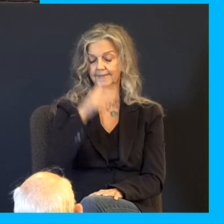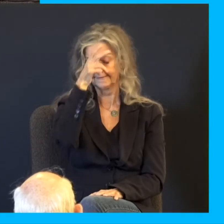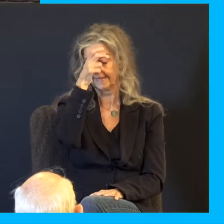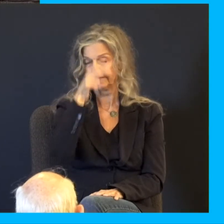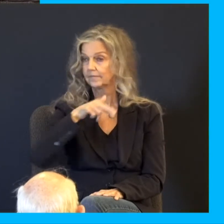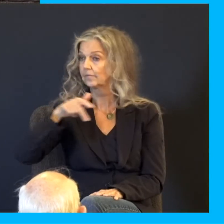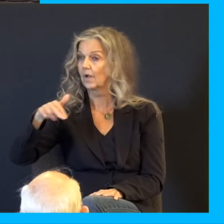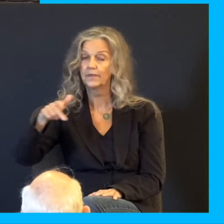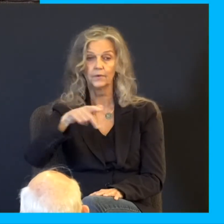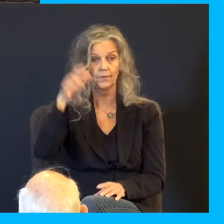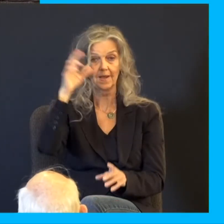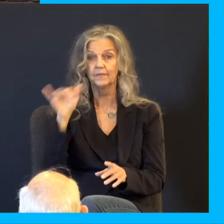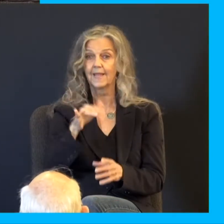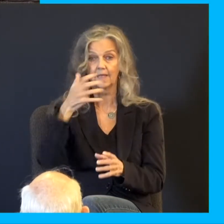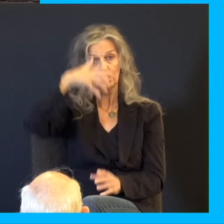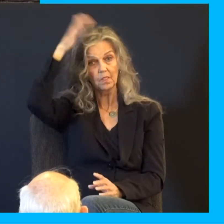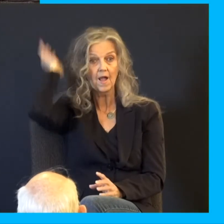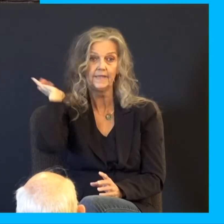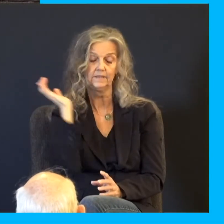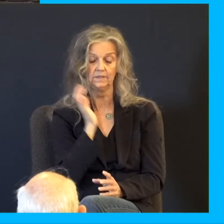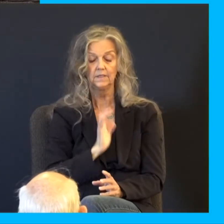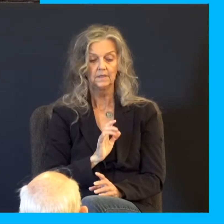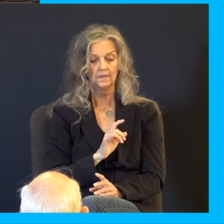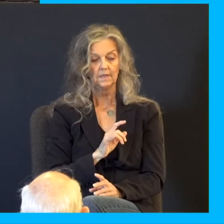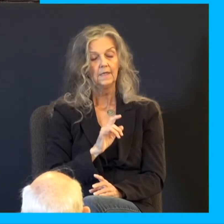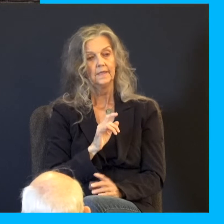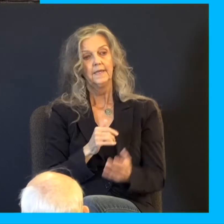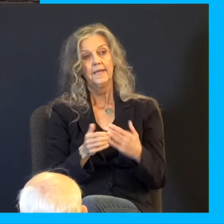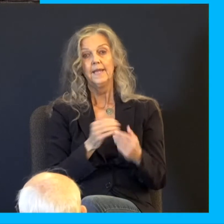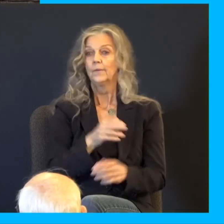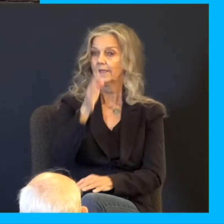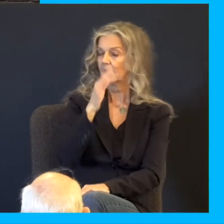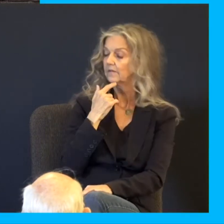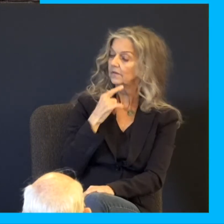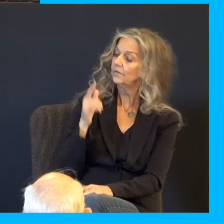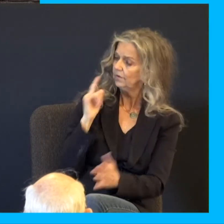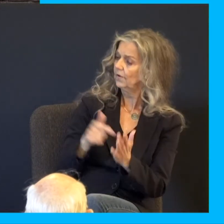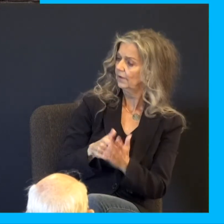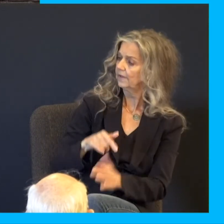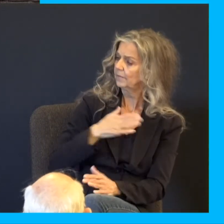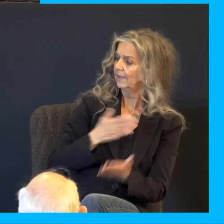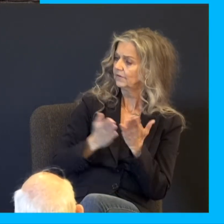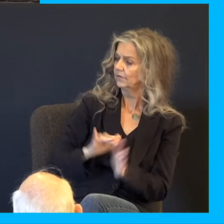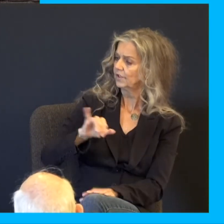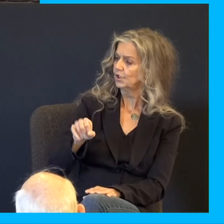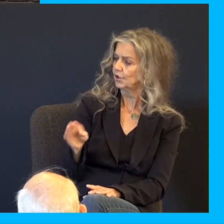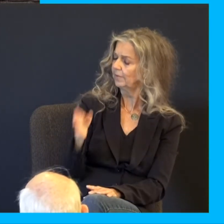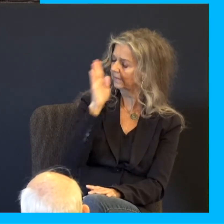And the Lord said unto Satan, hast thou considered or studied my servant Job that there is none like him in the earth, perfect and an upright man, one that feareth